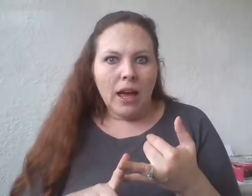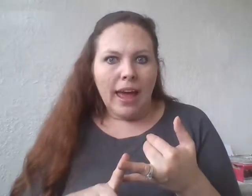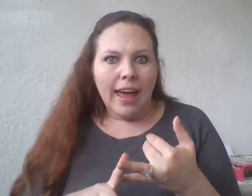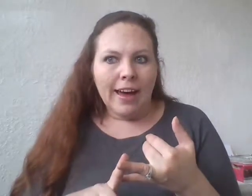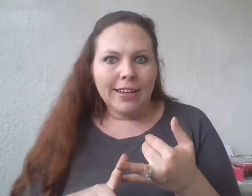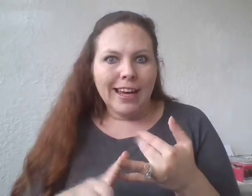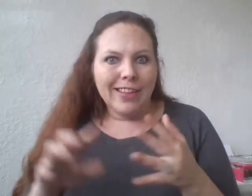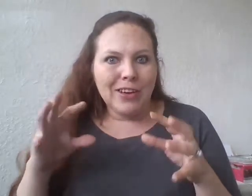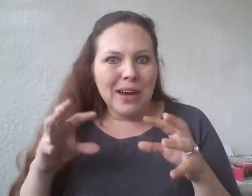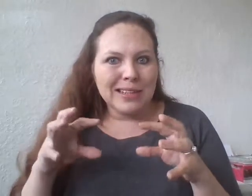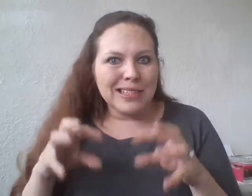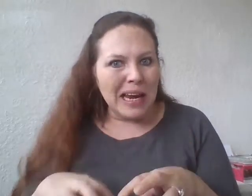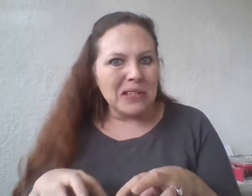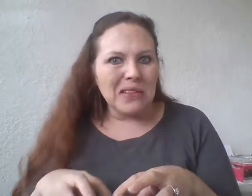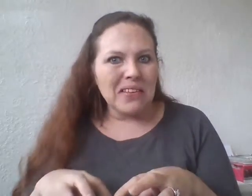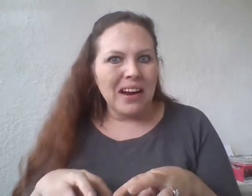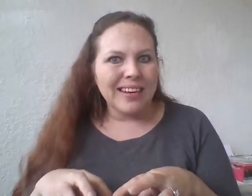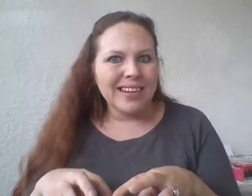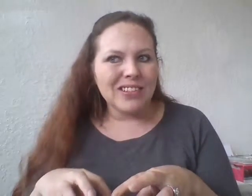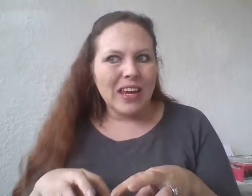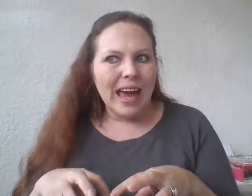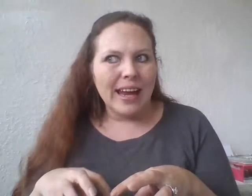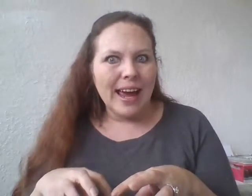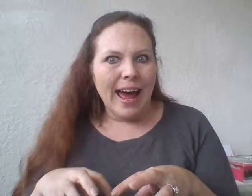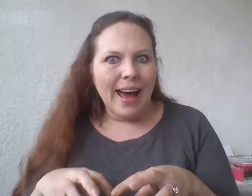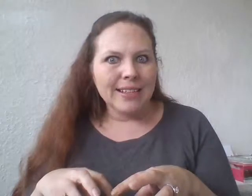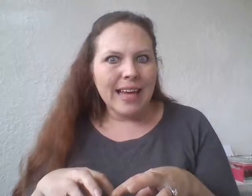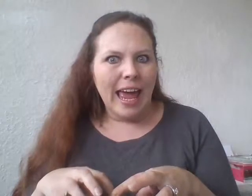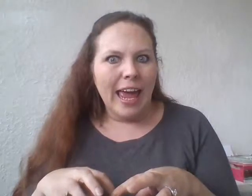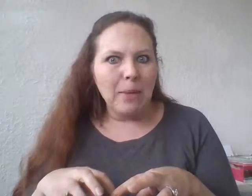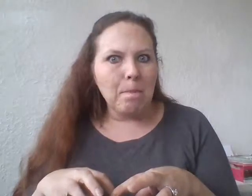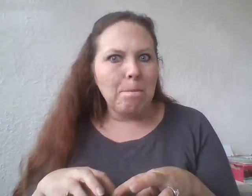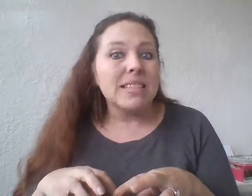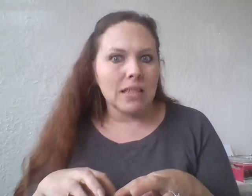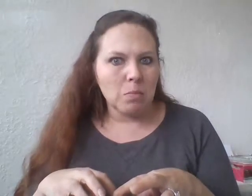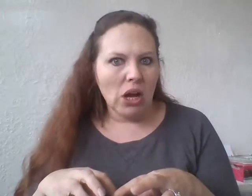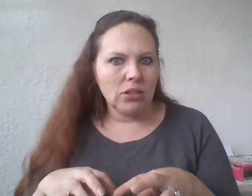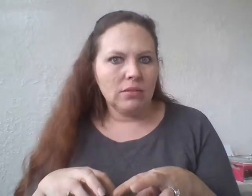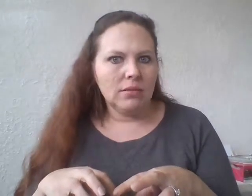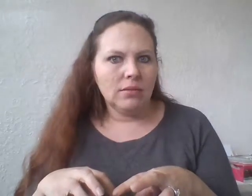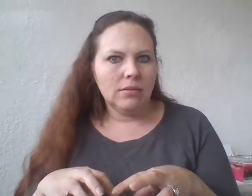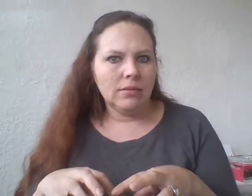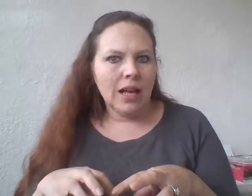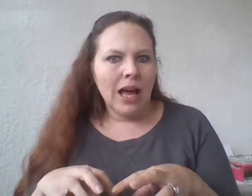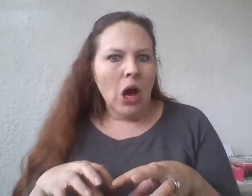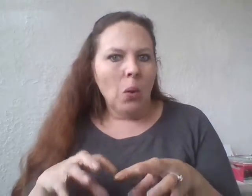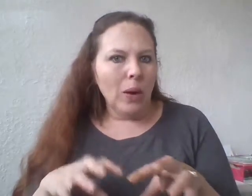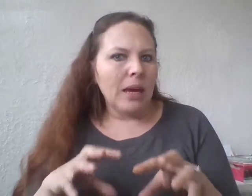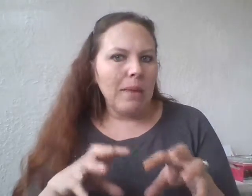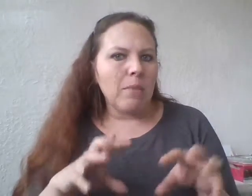And the United States, on the other hand, is looking at it as a business model. We can make